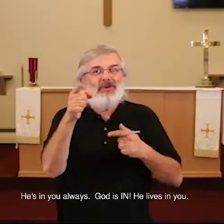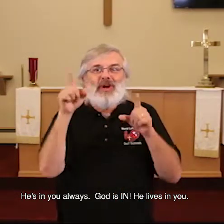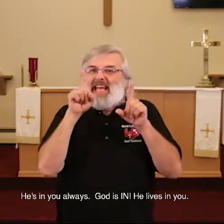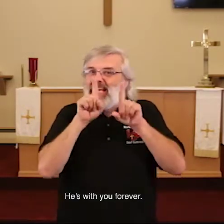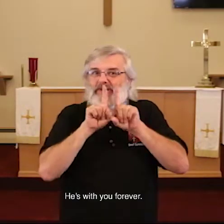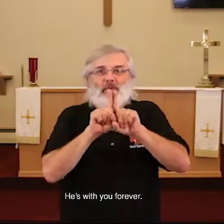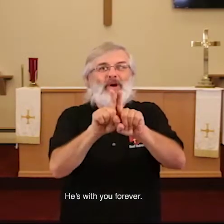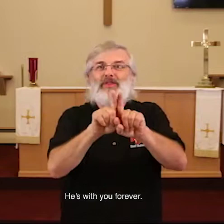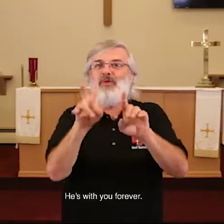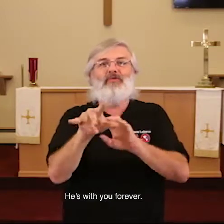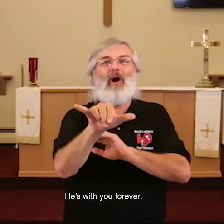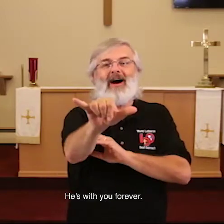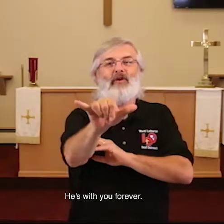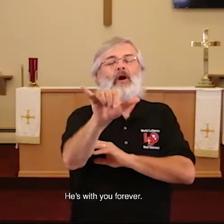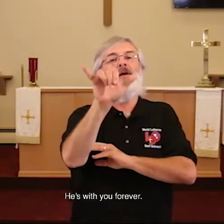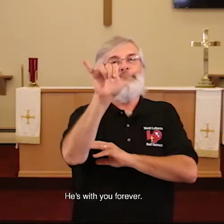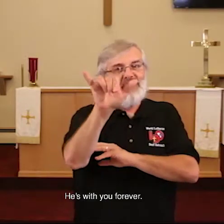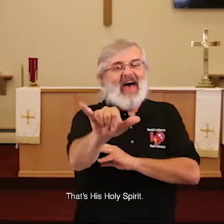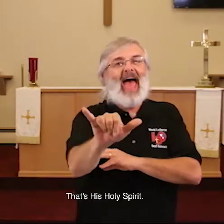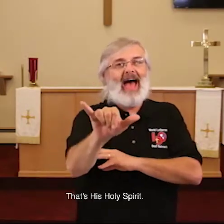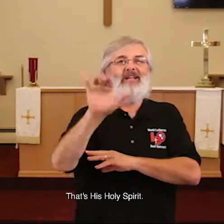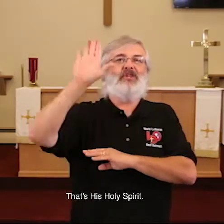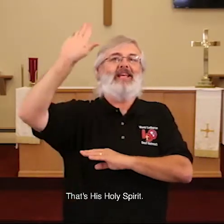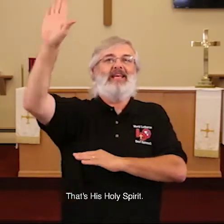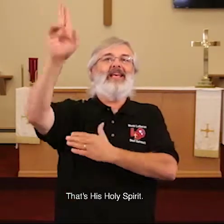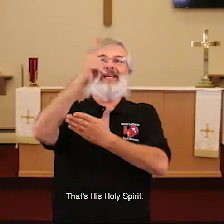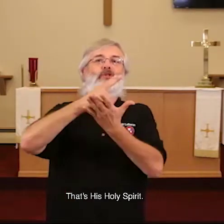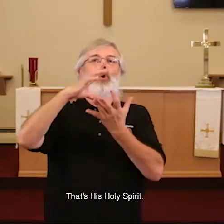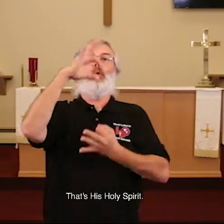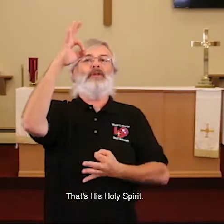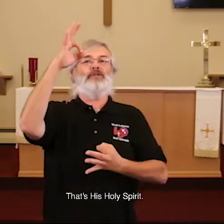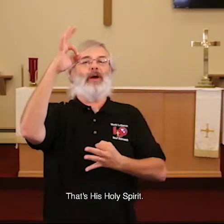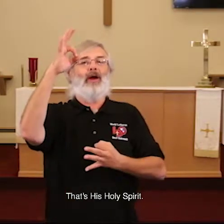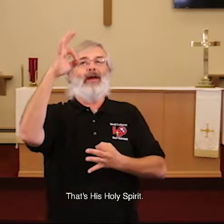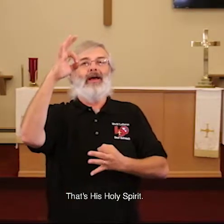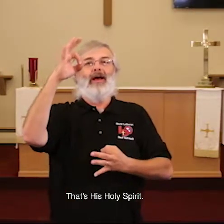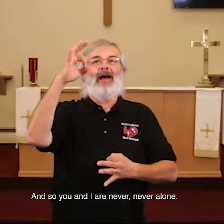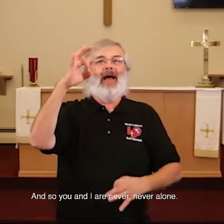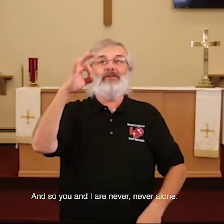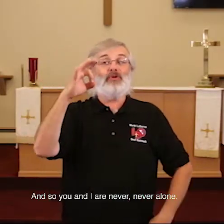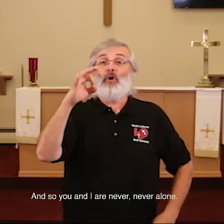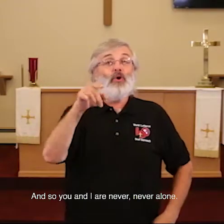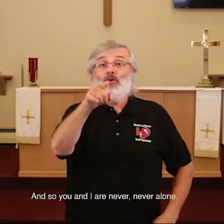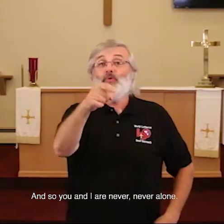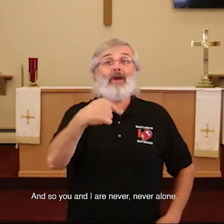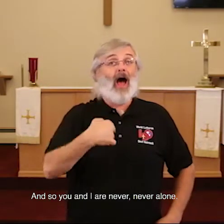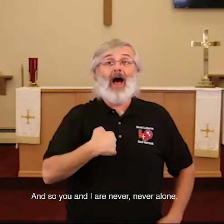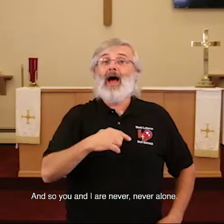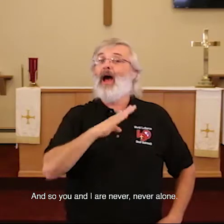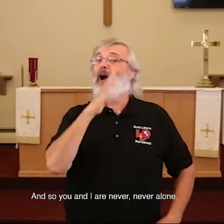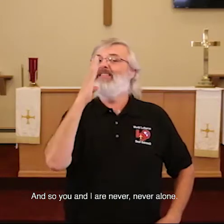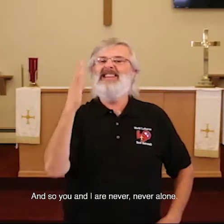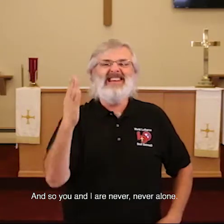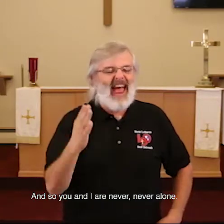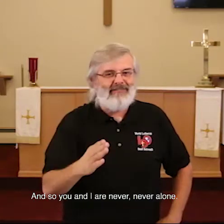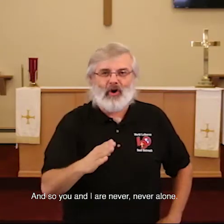you. He's with you forever. God, that's His Holy Spirit. And so you and I are never,